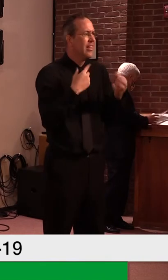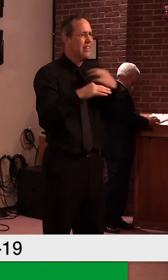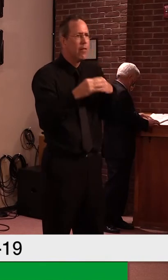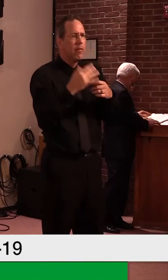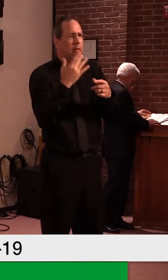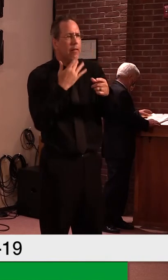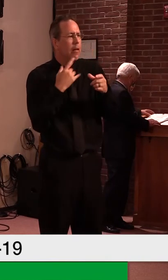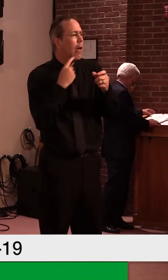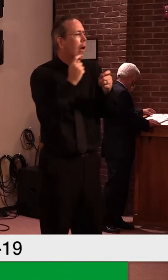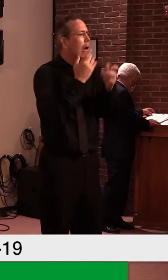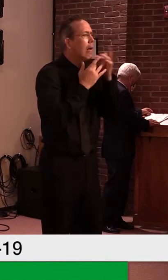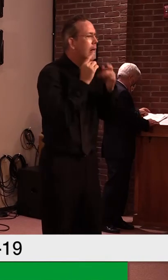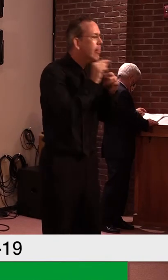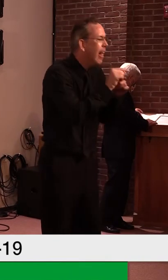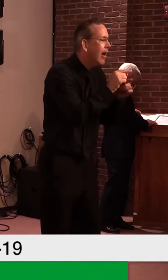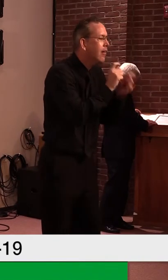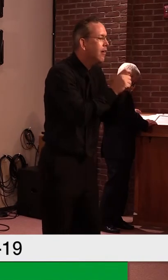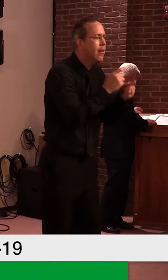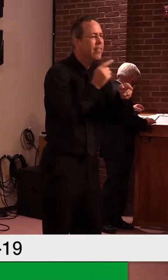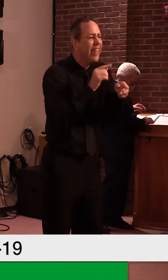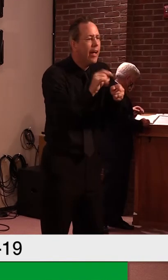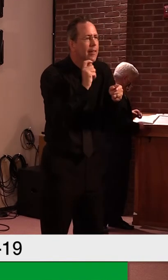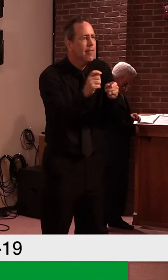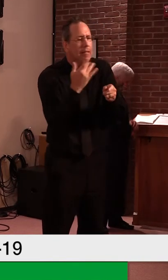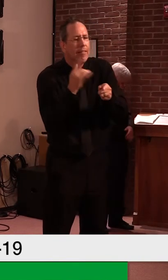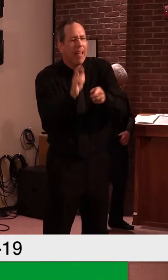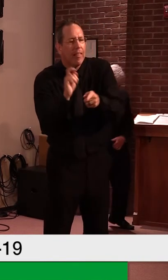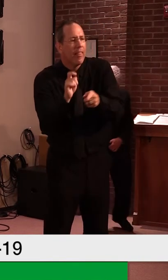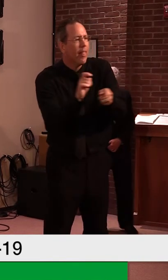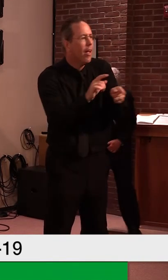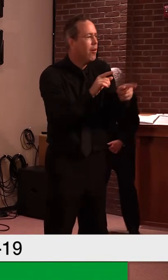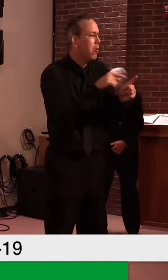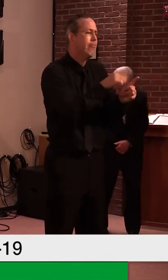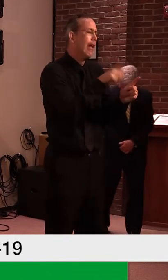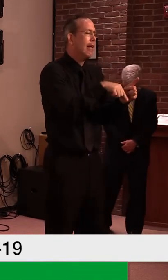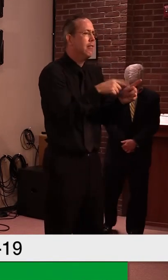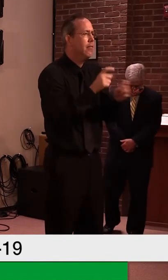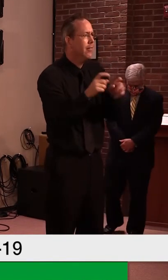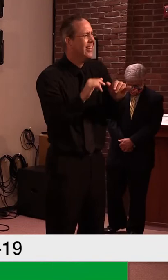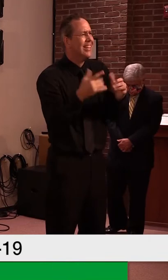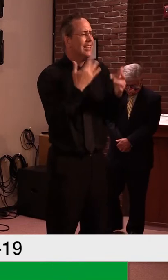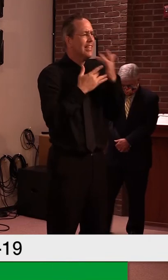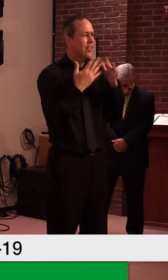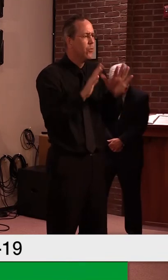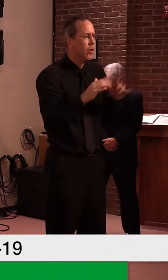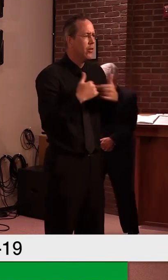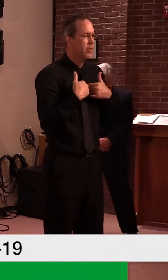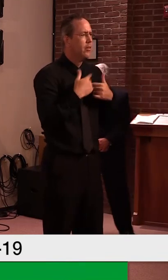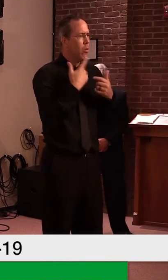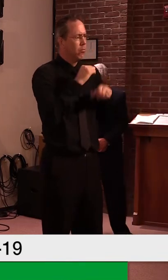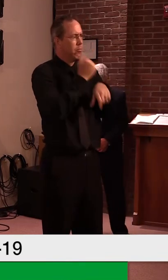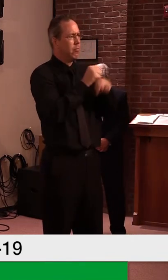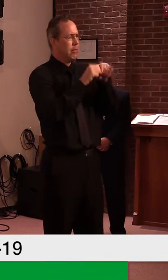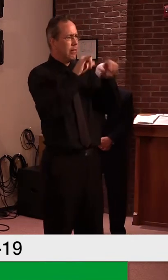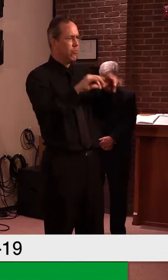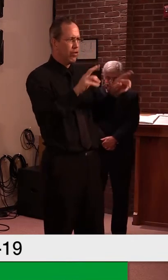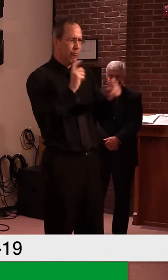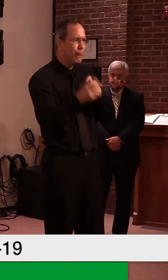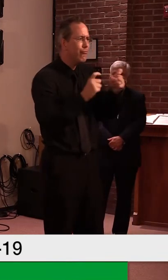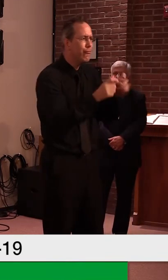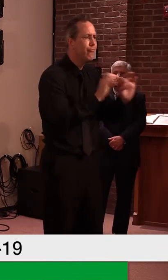longer term if we have, uh, extra money. But we'll see. Again, they're still, uh, talking in, in Washington.